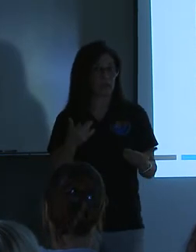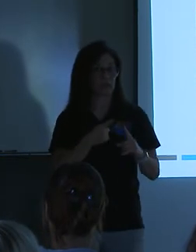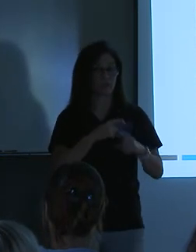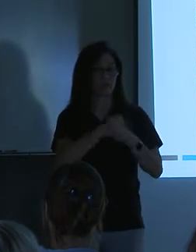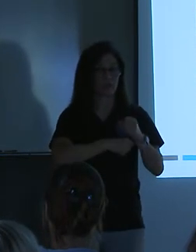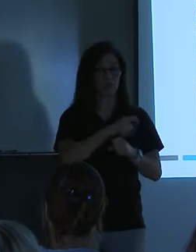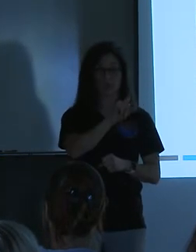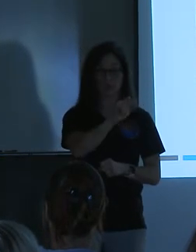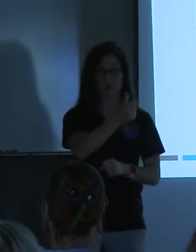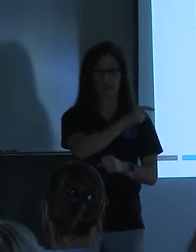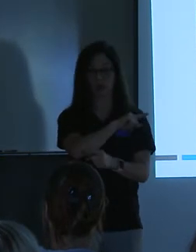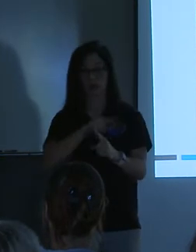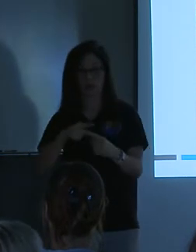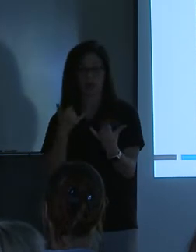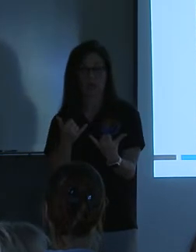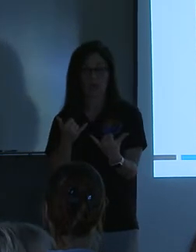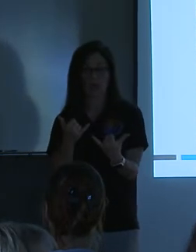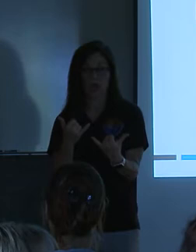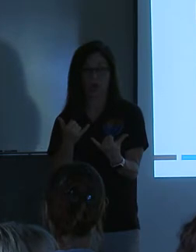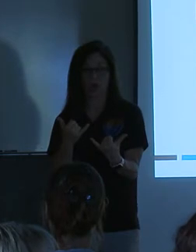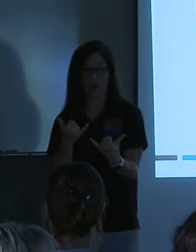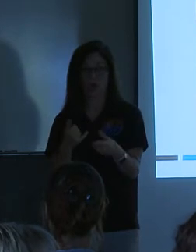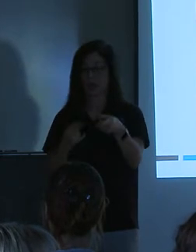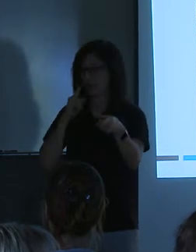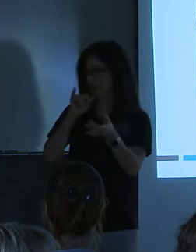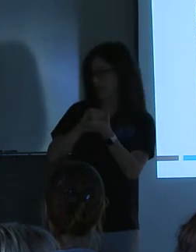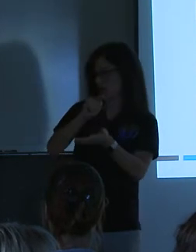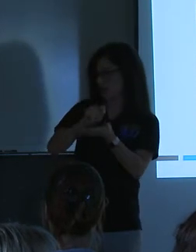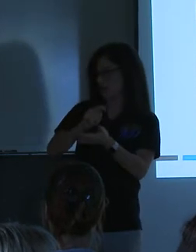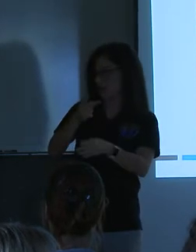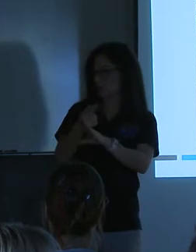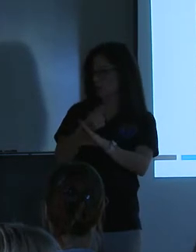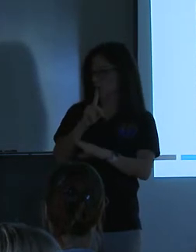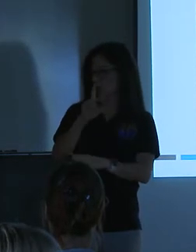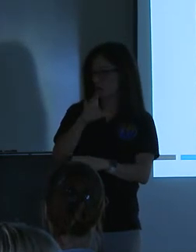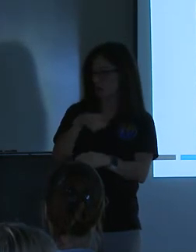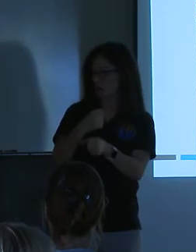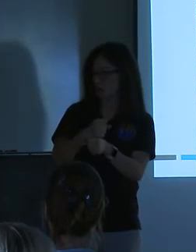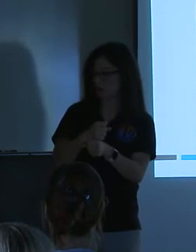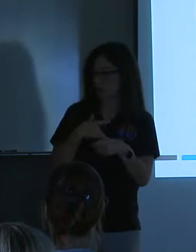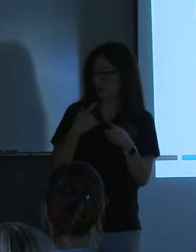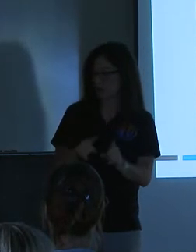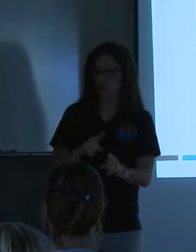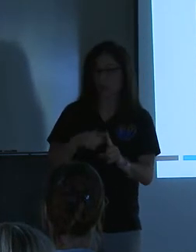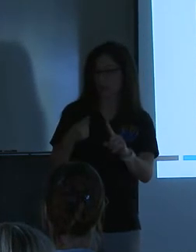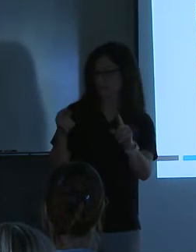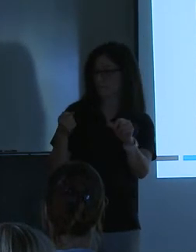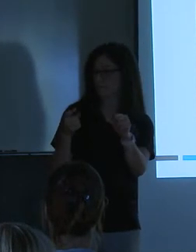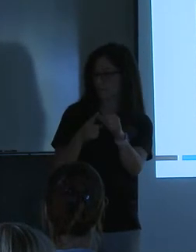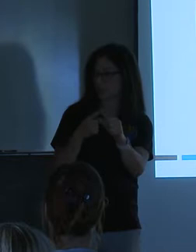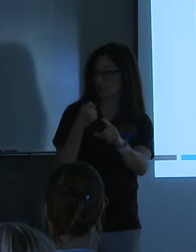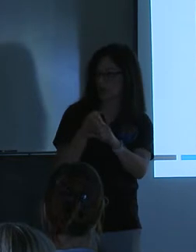2010 to now, And I think that time you used a hundred-year event. I think that last, when it first hit us,